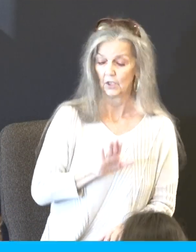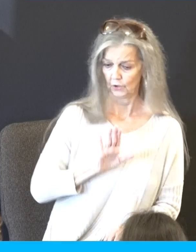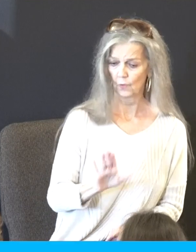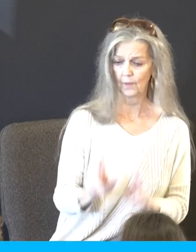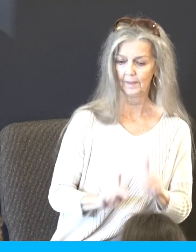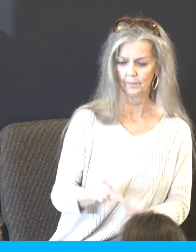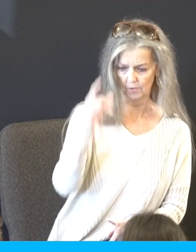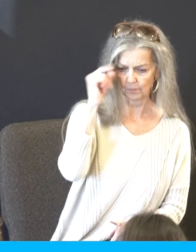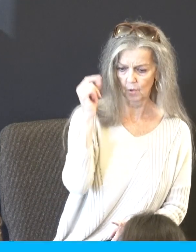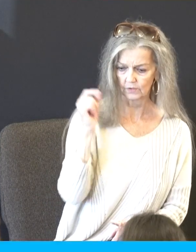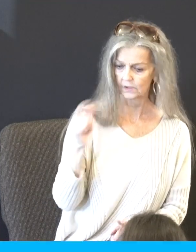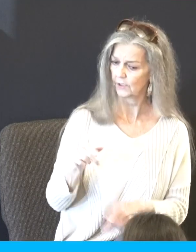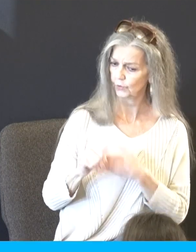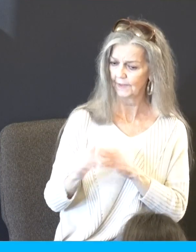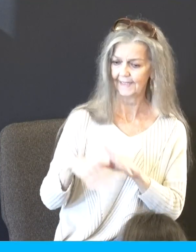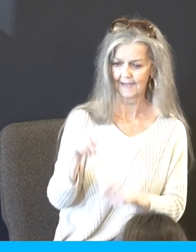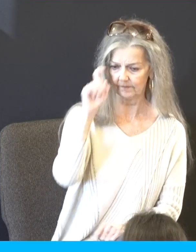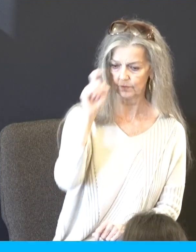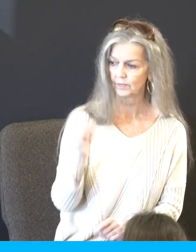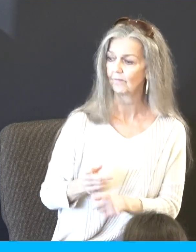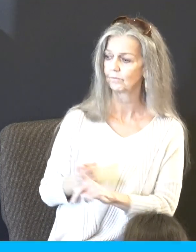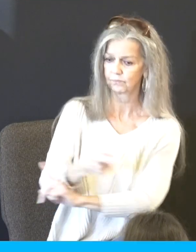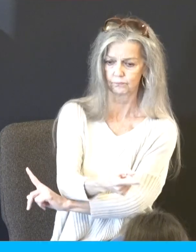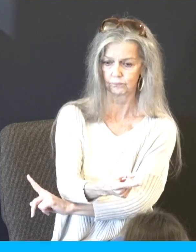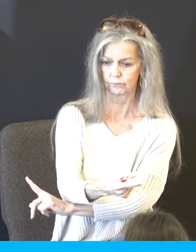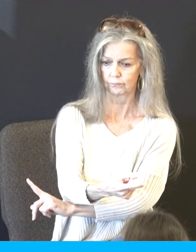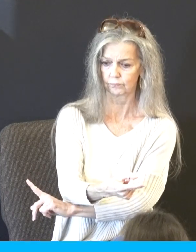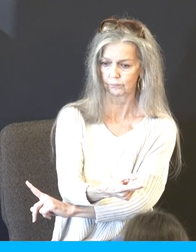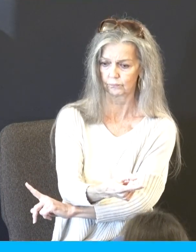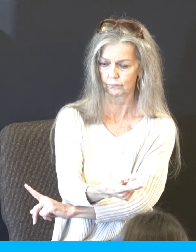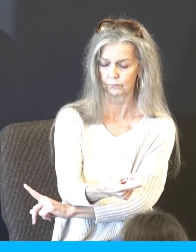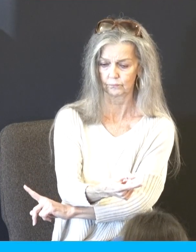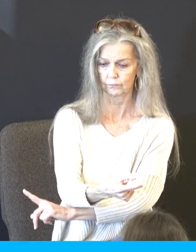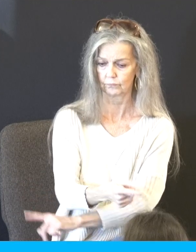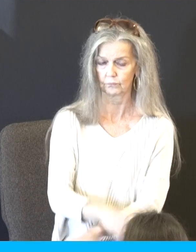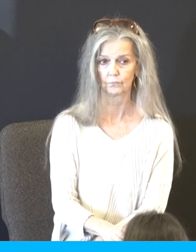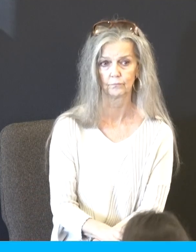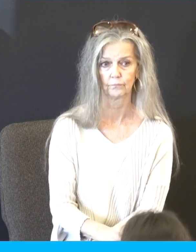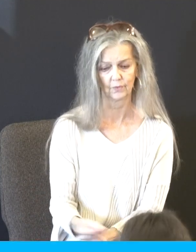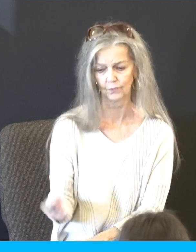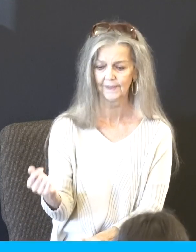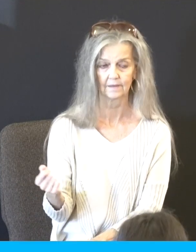brought out of the land of Egypt, have corrupted themselves. And they've turned aside, verse 8, quickly out of the way. How about within 40 days?